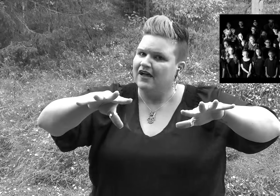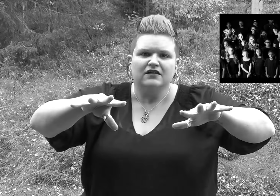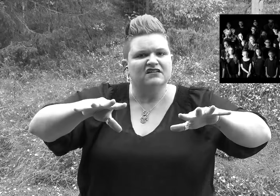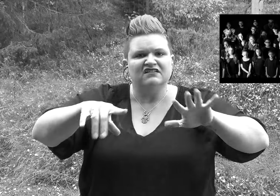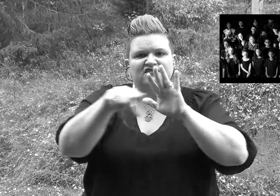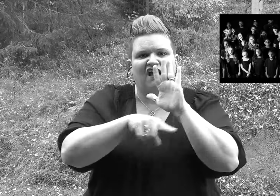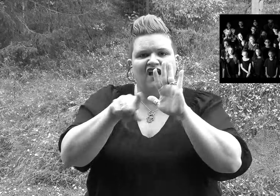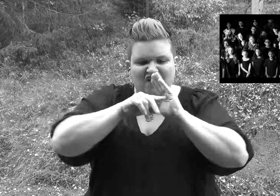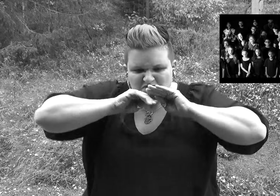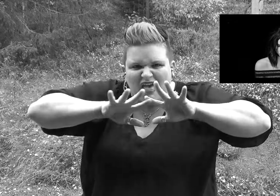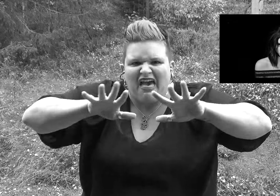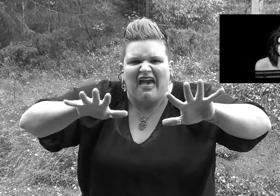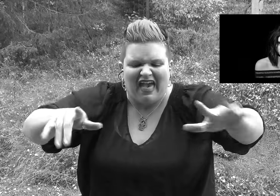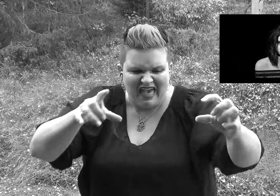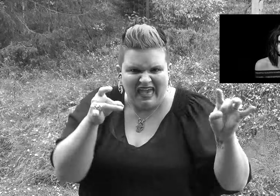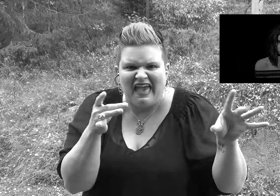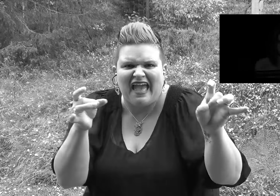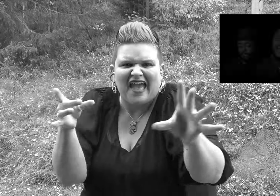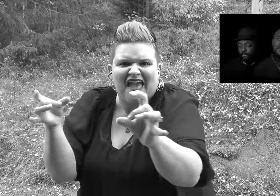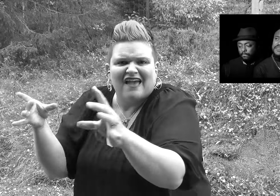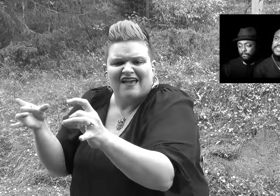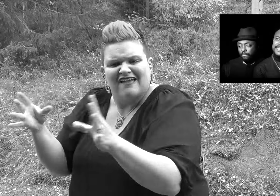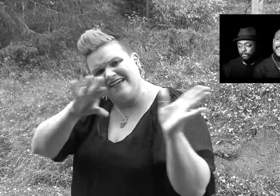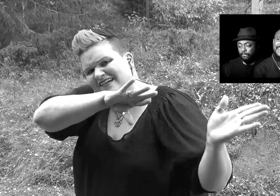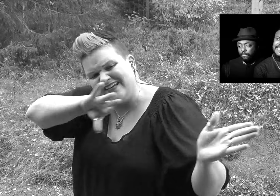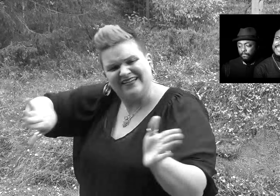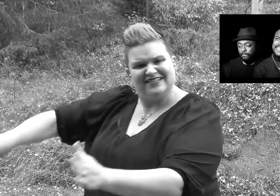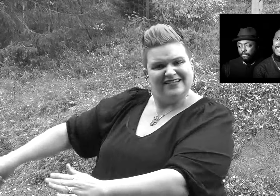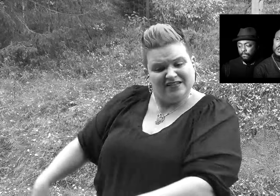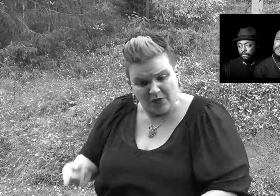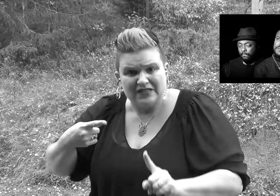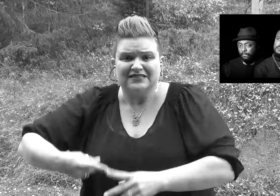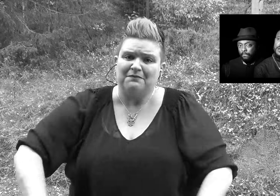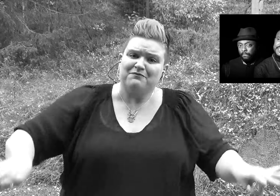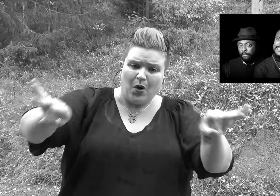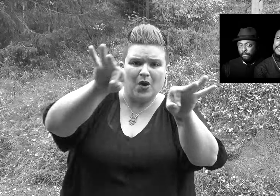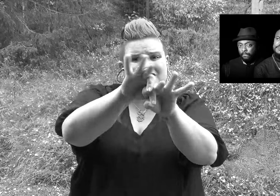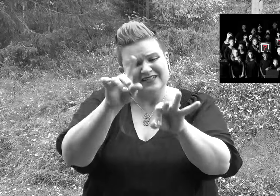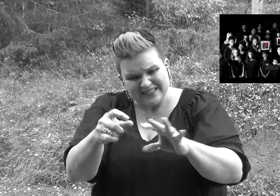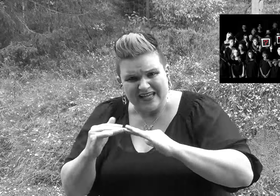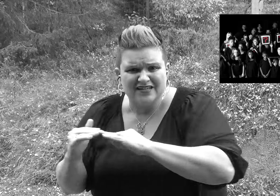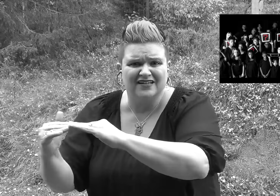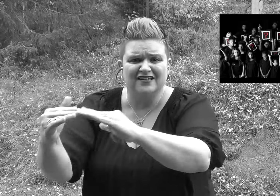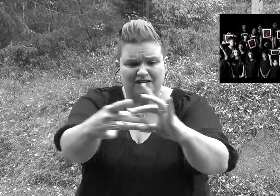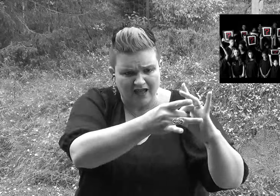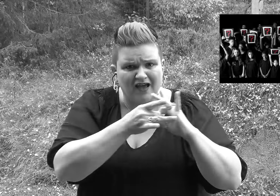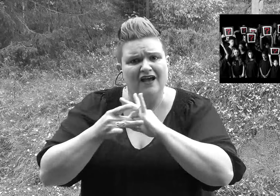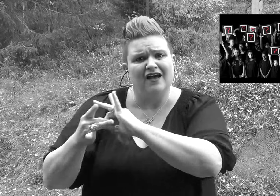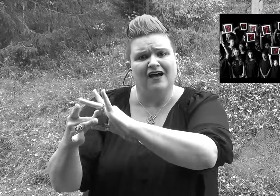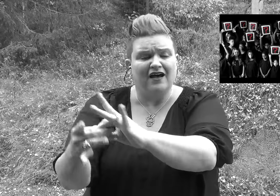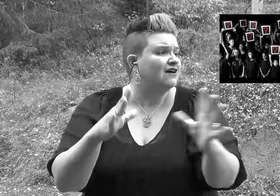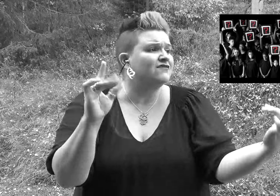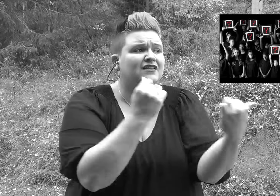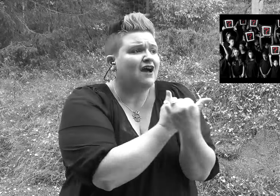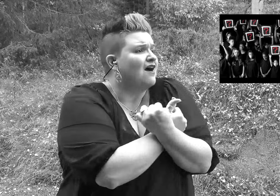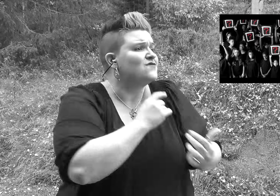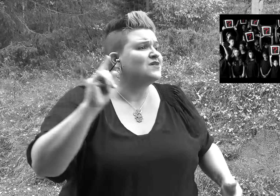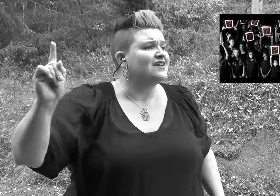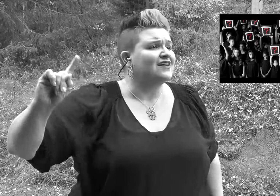Where's the love? Lack of understanding leading us away from unity Where's the love?